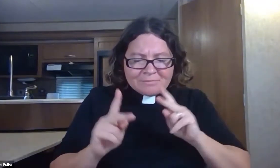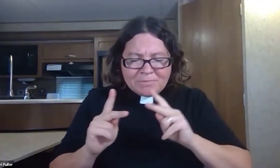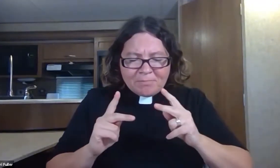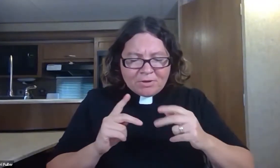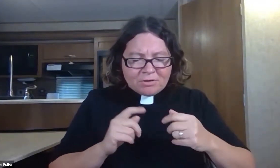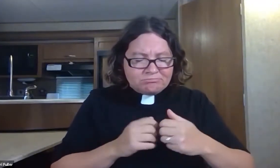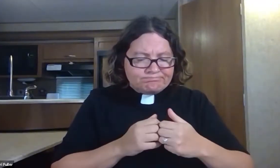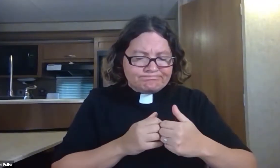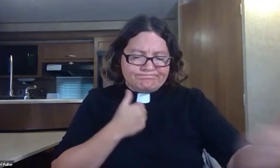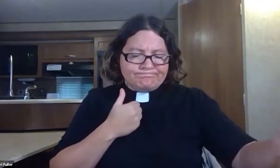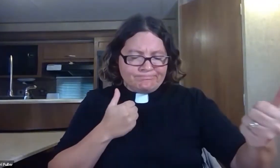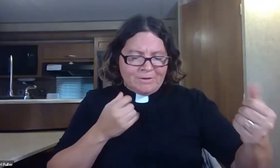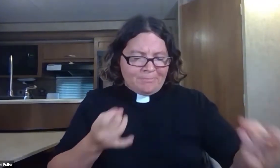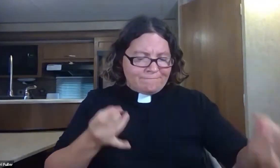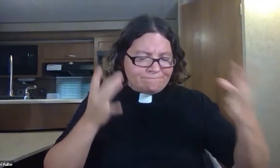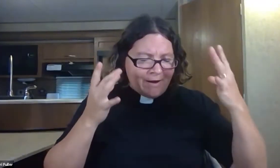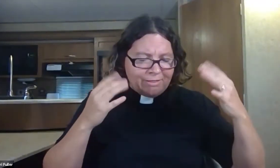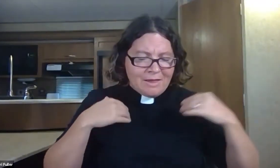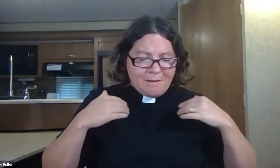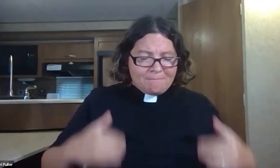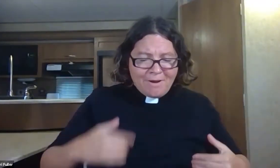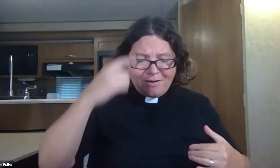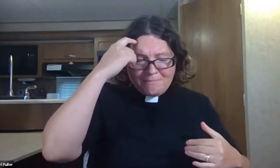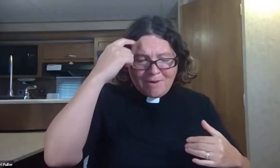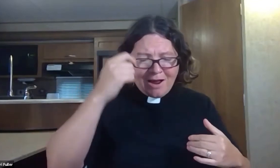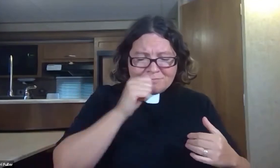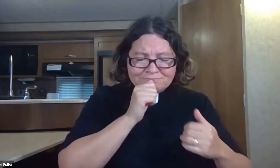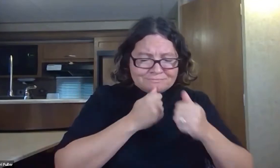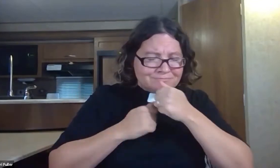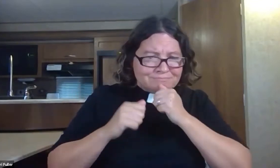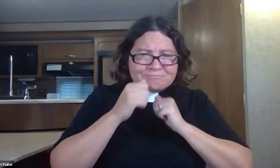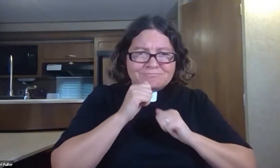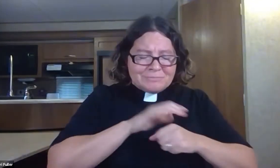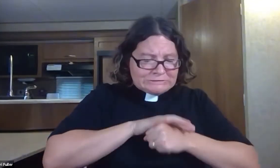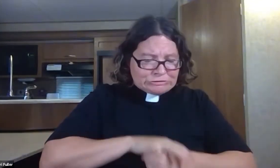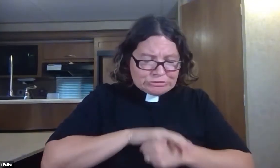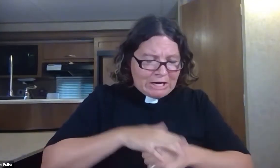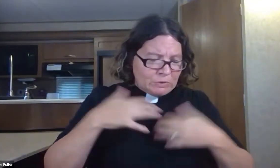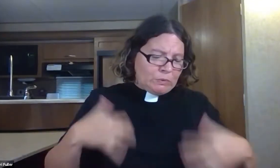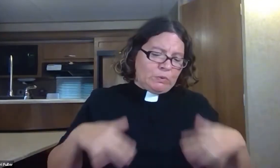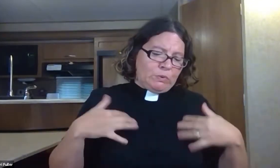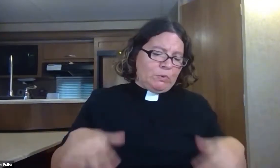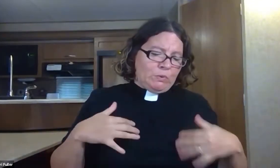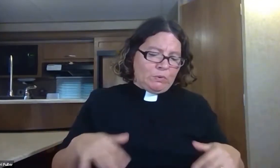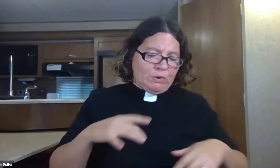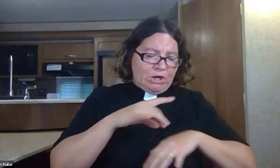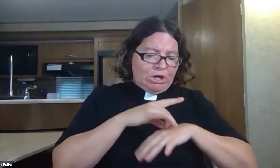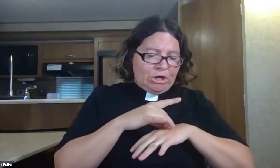for the places and people torn apart by violence for the bodies and minds suffering